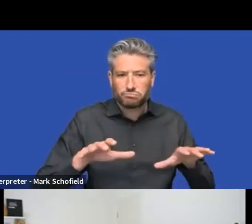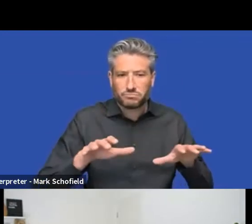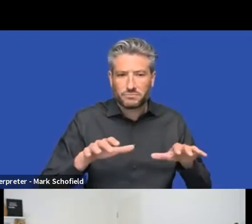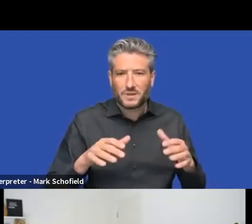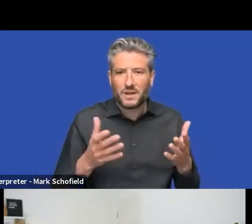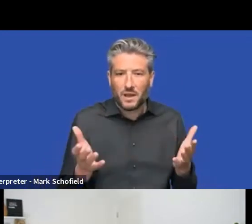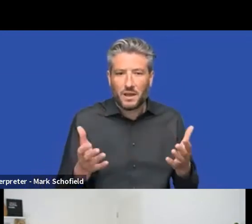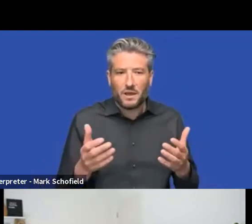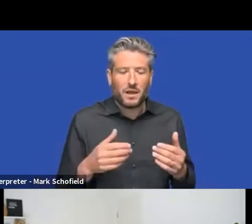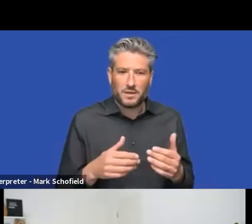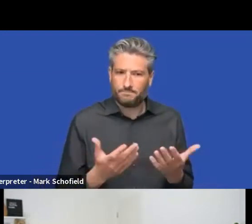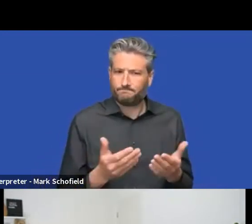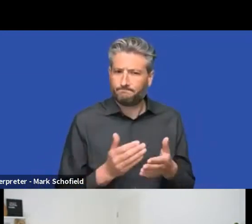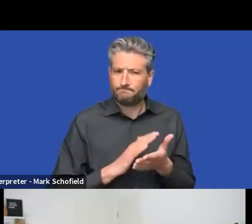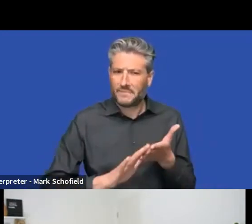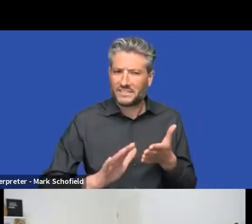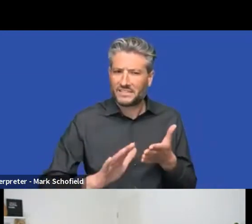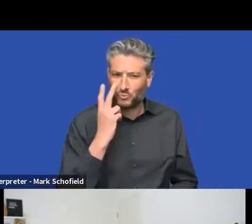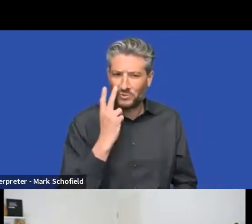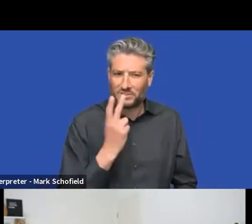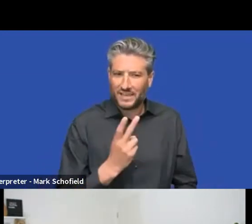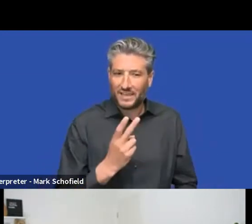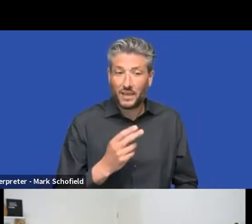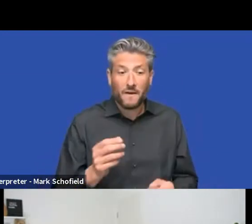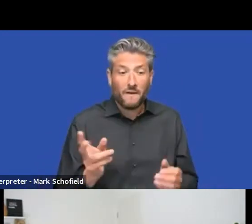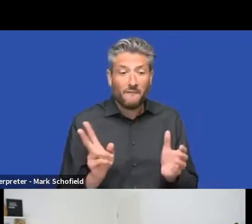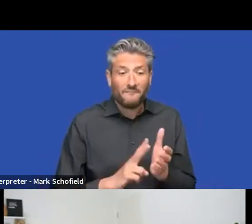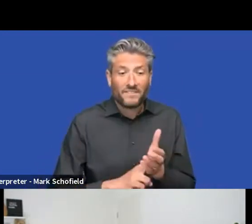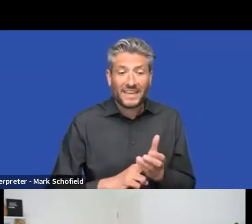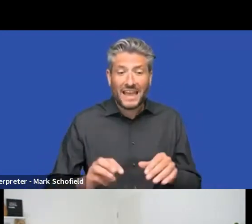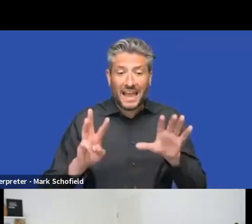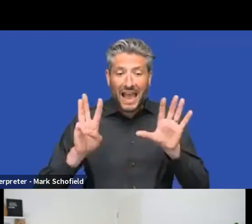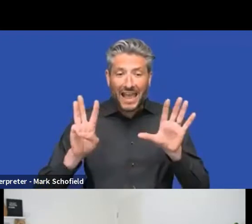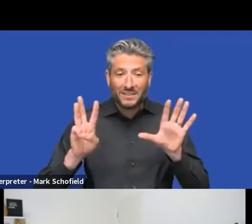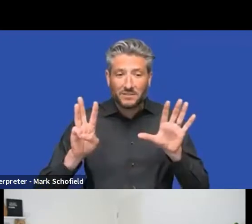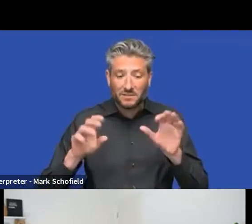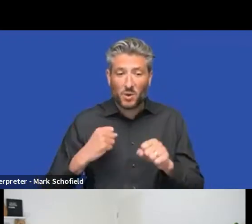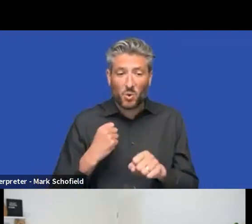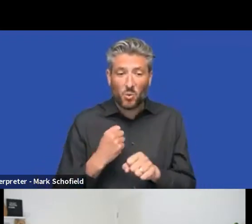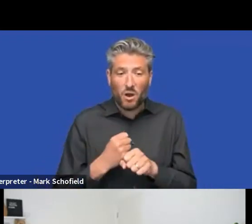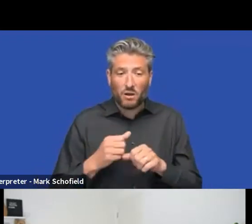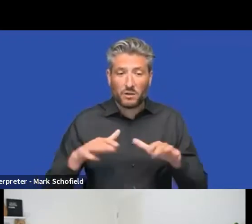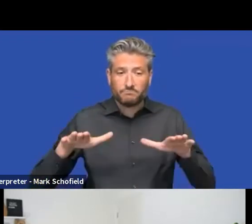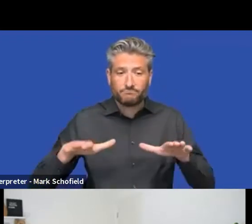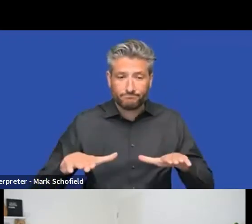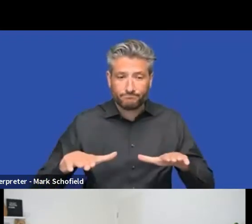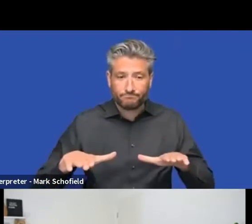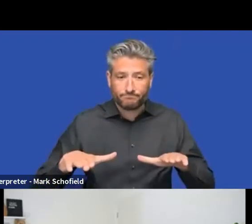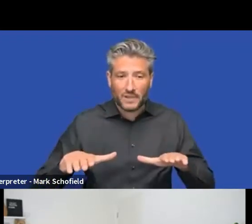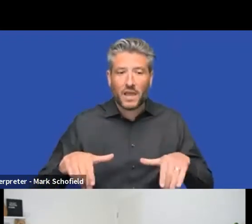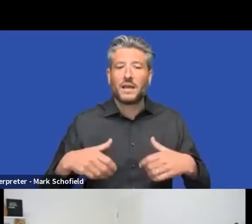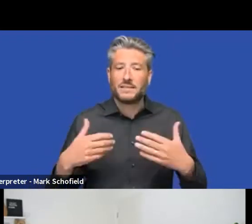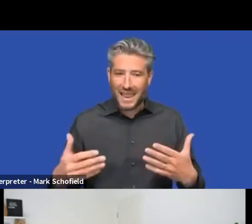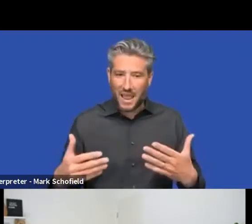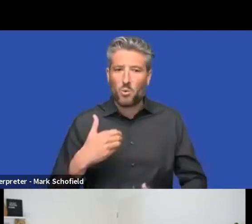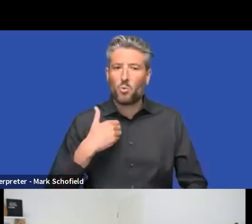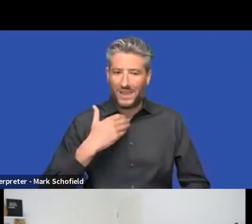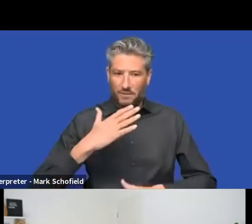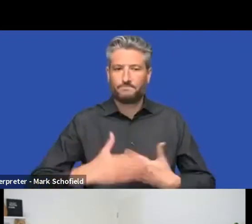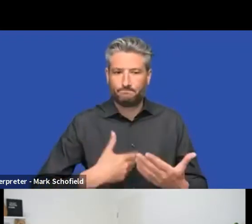V8 is, is, is just stalling. Uh, but it's, it's nice that we actually have the capacity now to do more on, on a